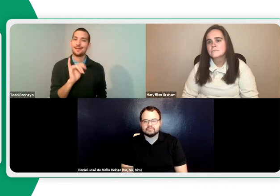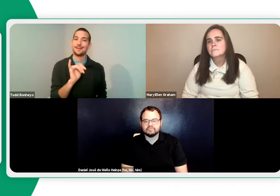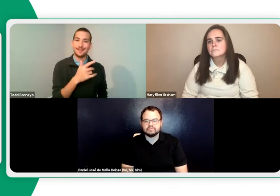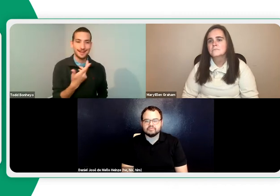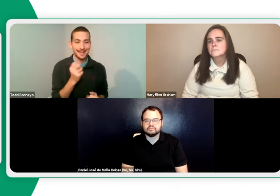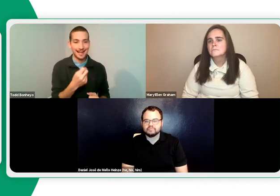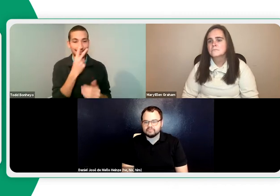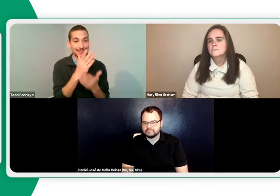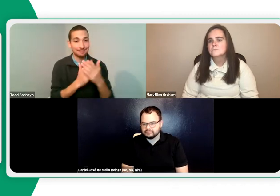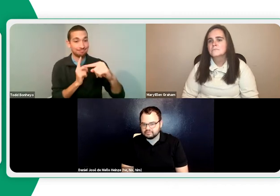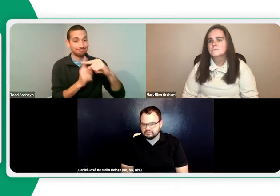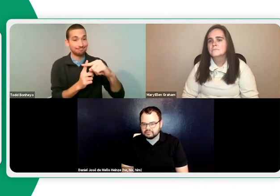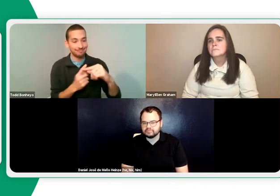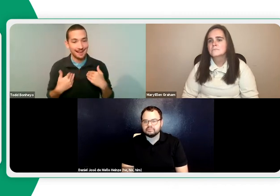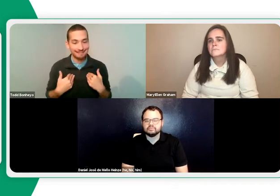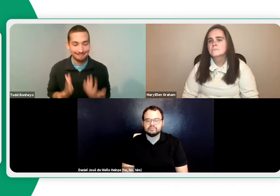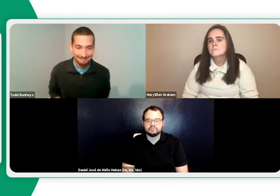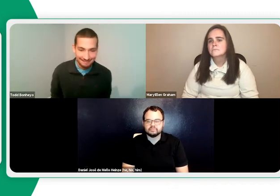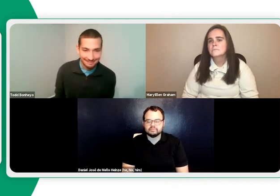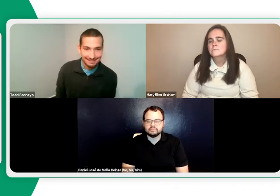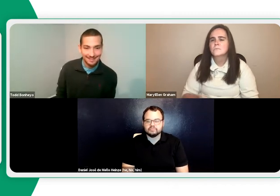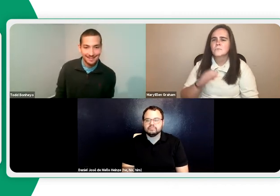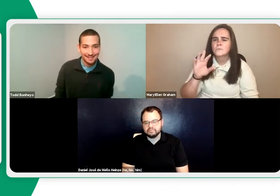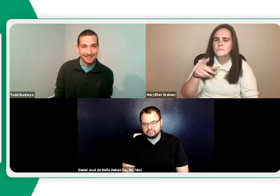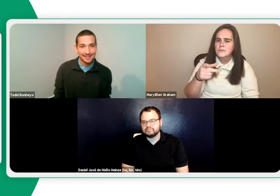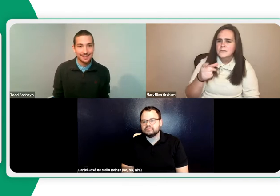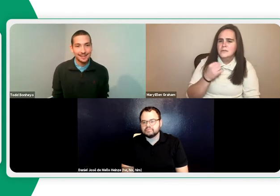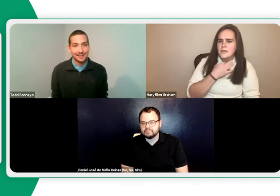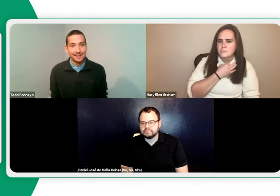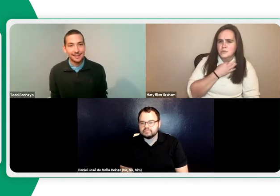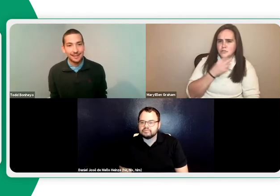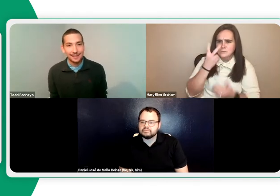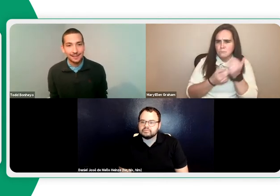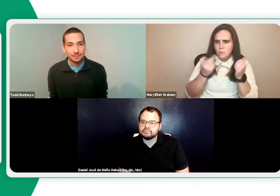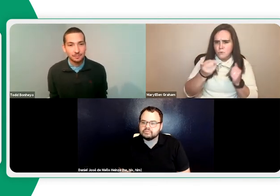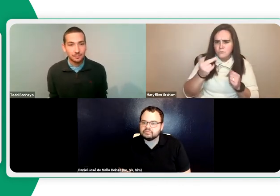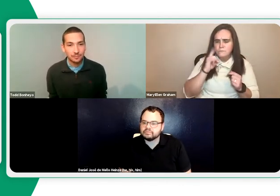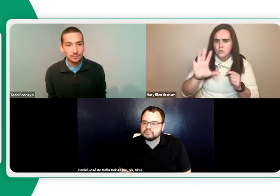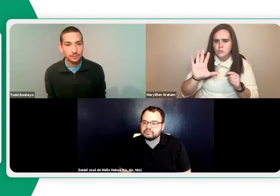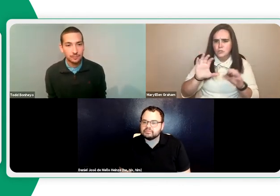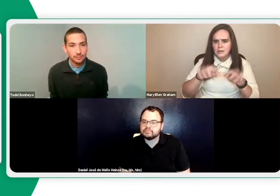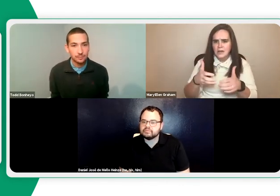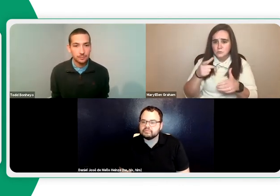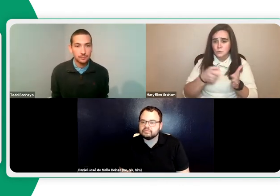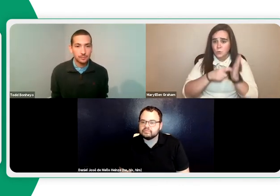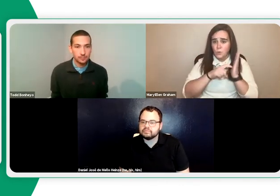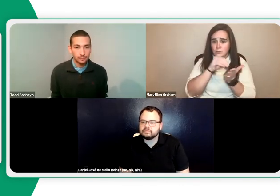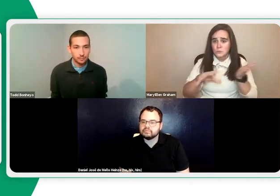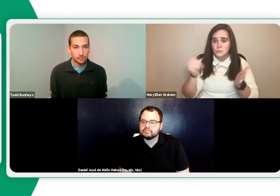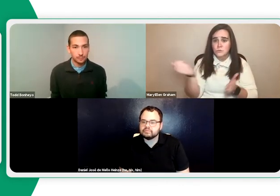But in terms of having a video, it can just be rewound and watched again. So, that is another pro. And there are plenty. This is Mary Ellen. I'm wondering, for